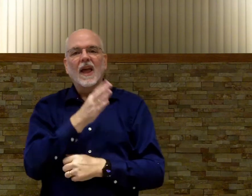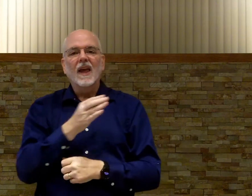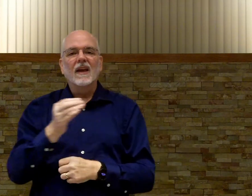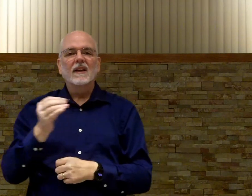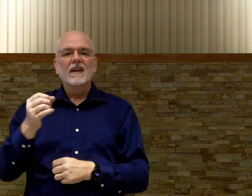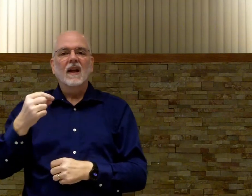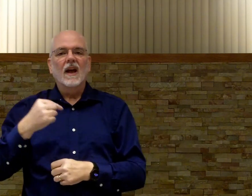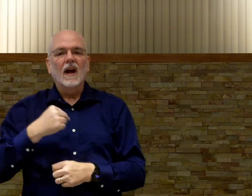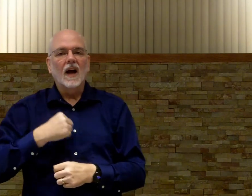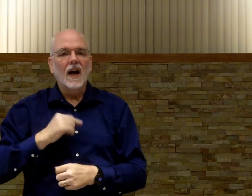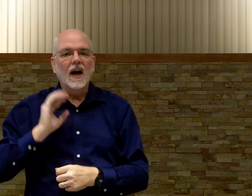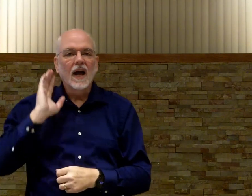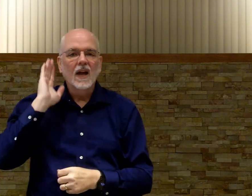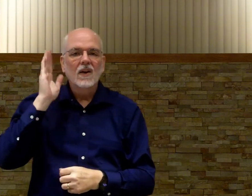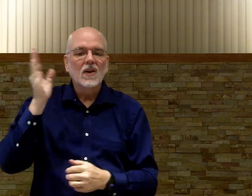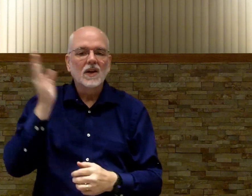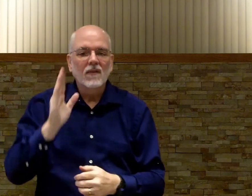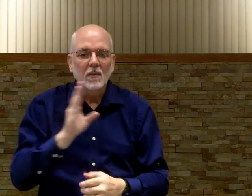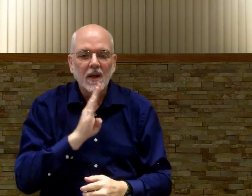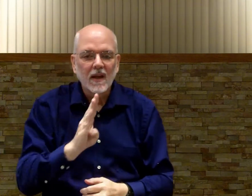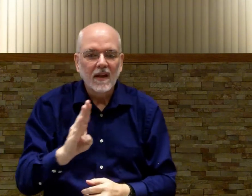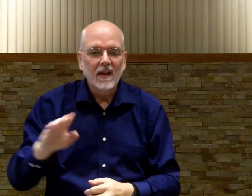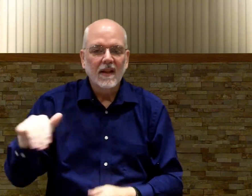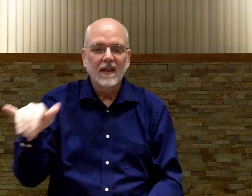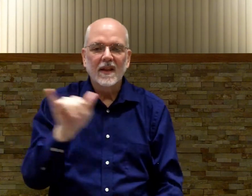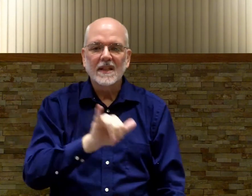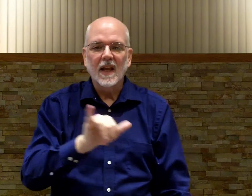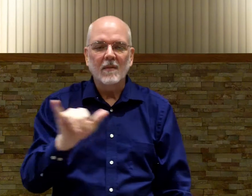and i'll never be the same